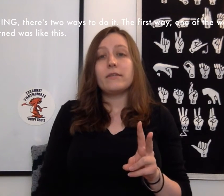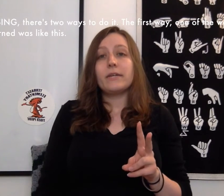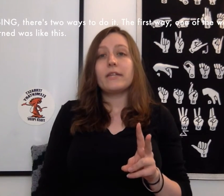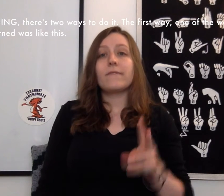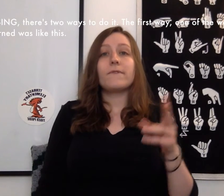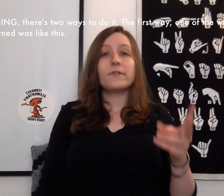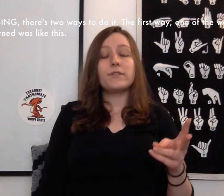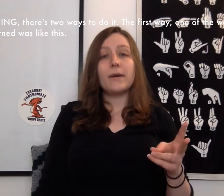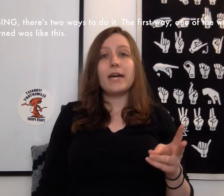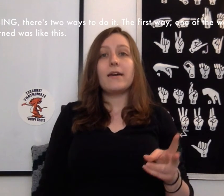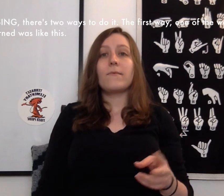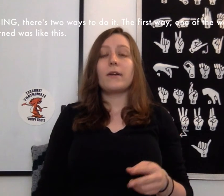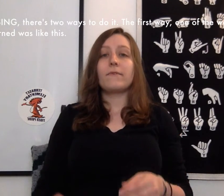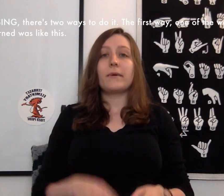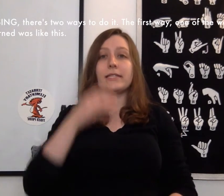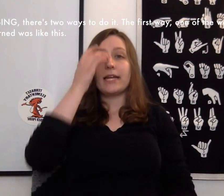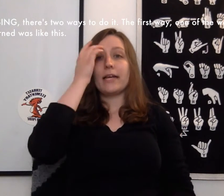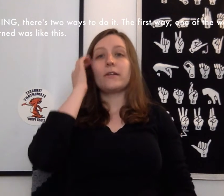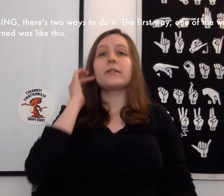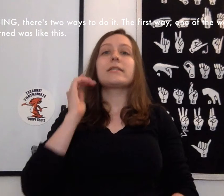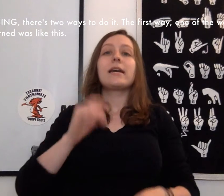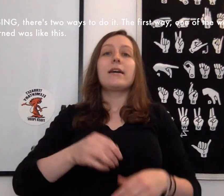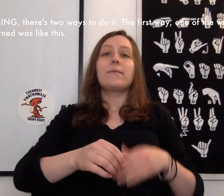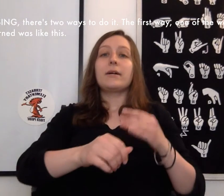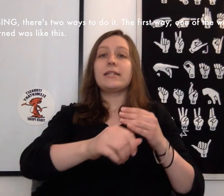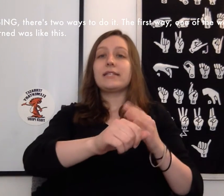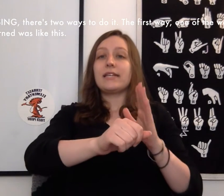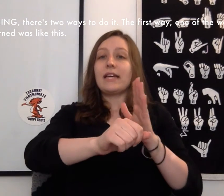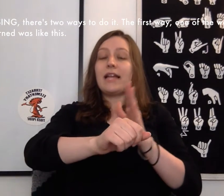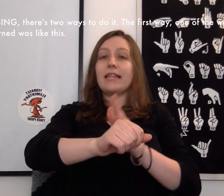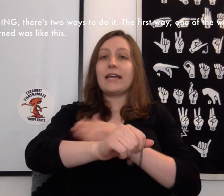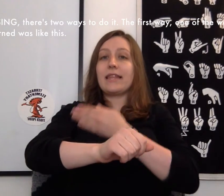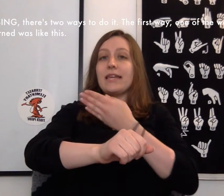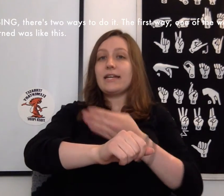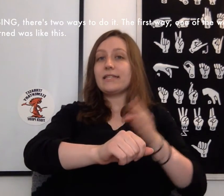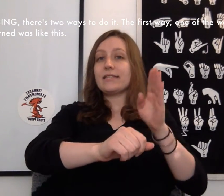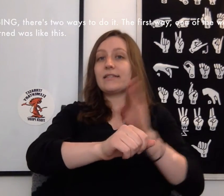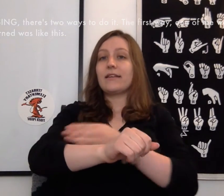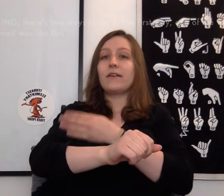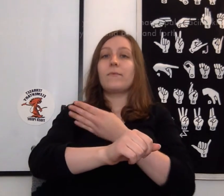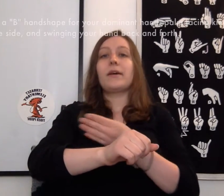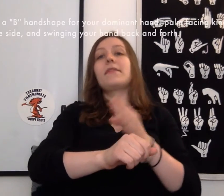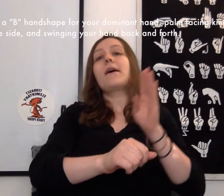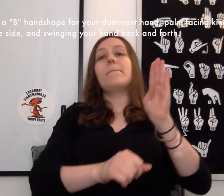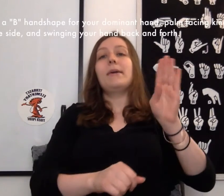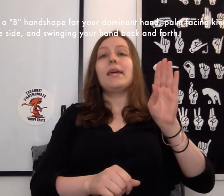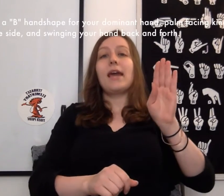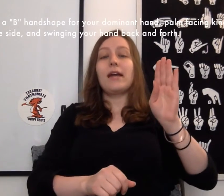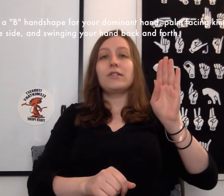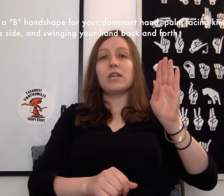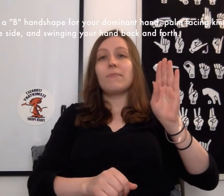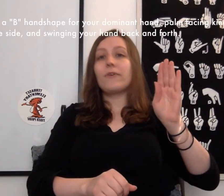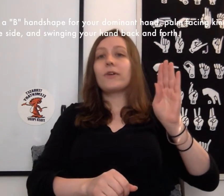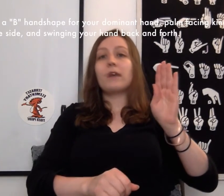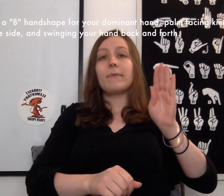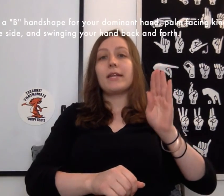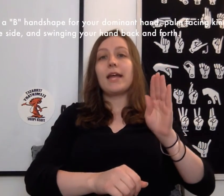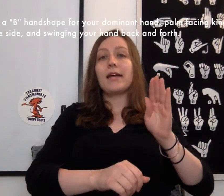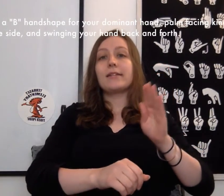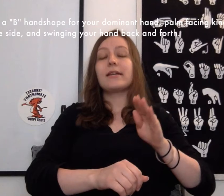do it. The first way, one of the ways that I learned was like this with a B hand shape for your dominant hand,